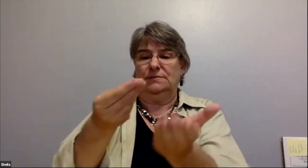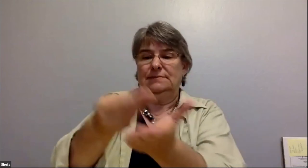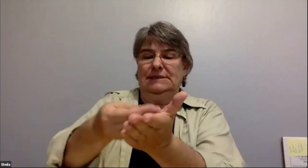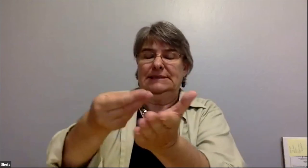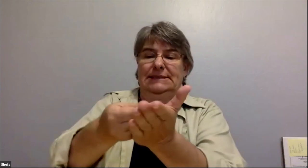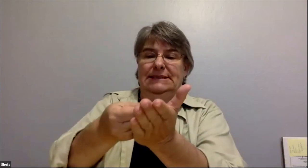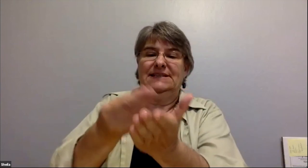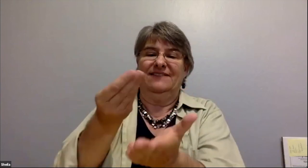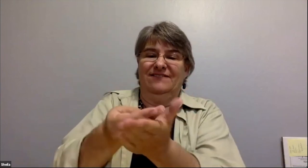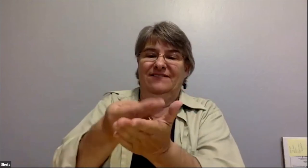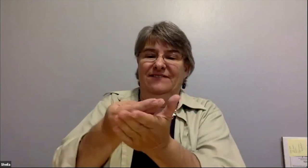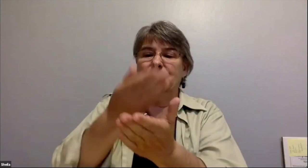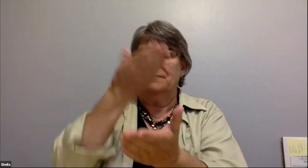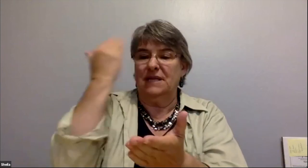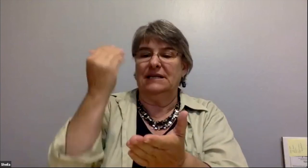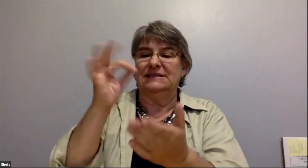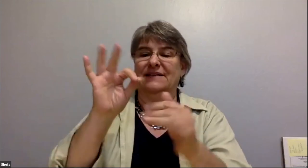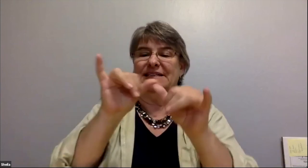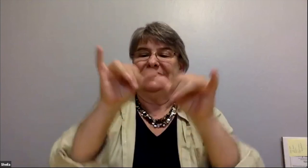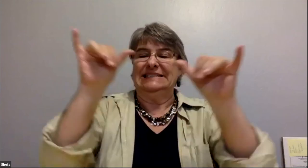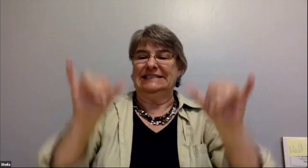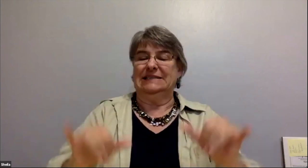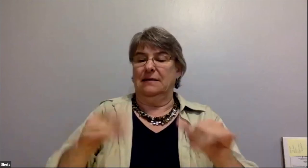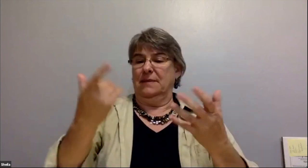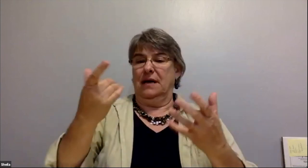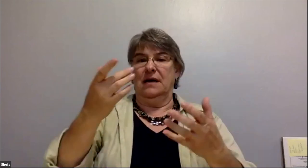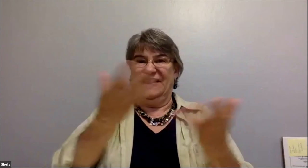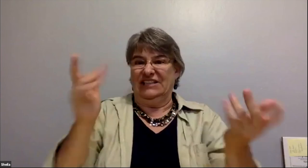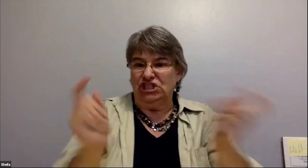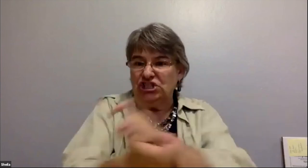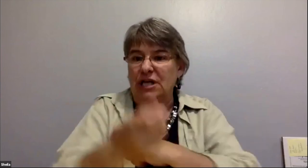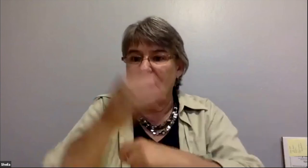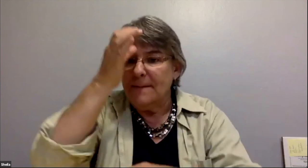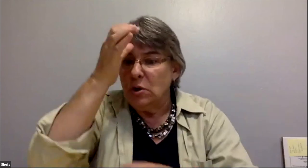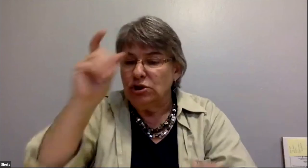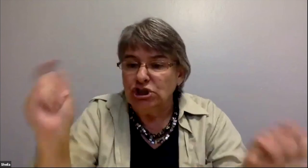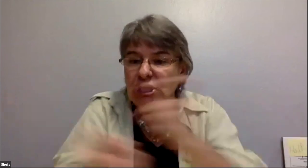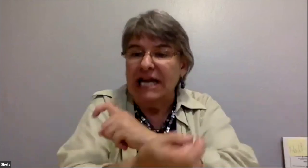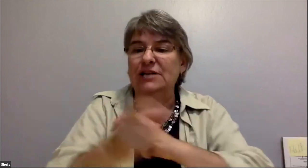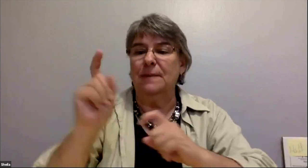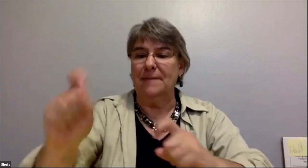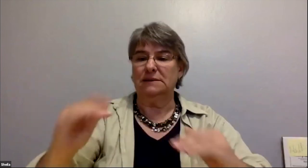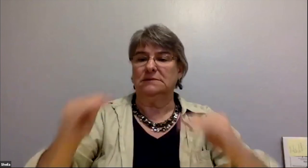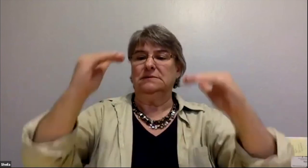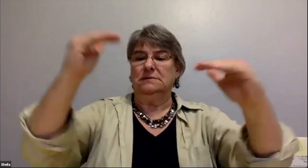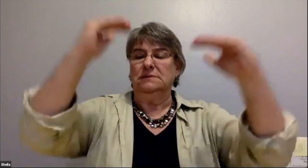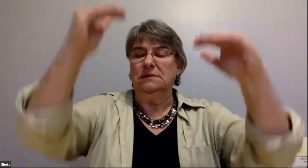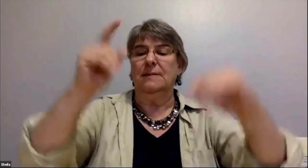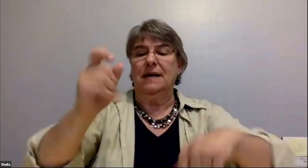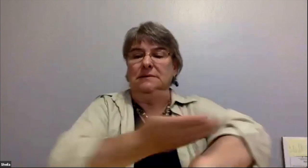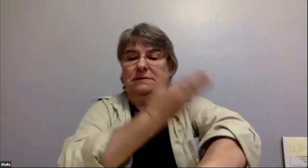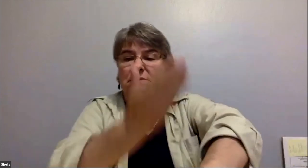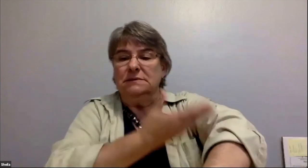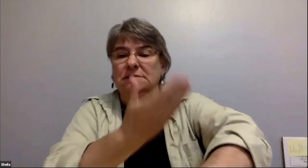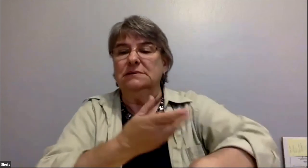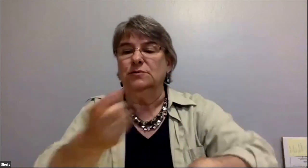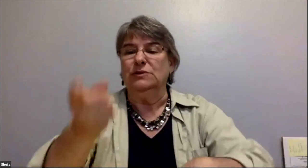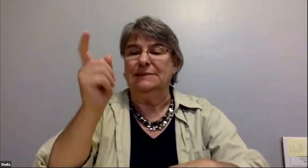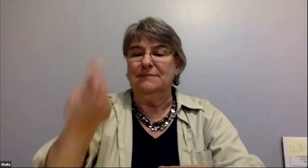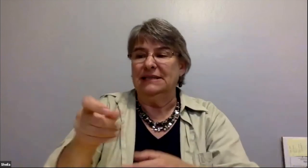systems change computers change uh oh you need training for interns you need stipends you want to you want